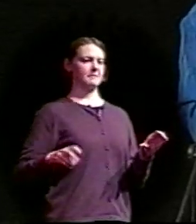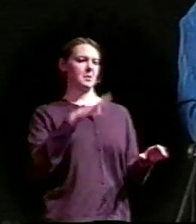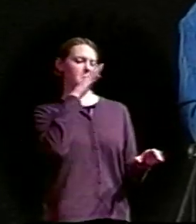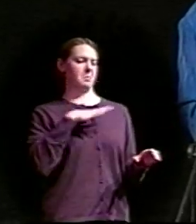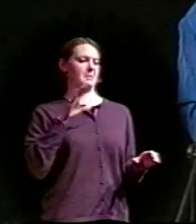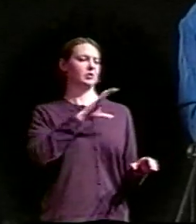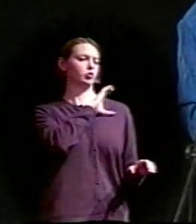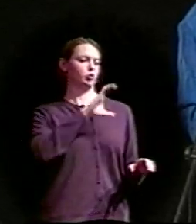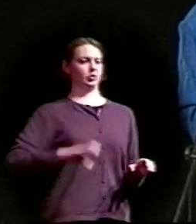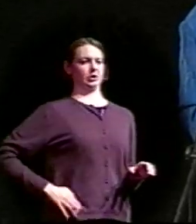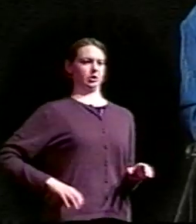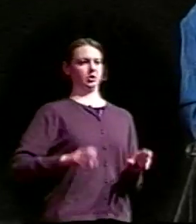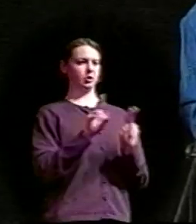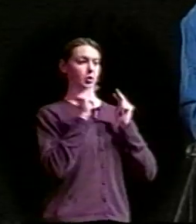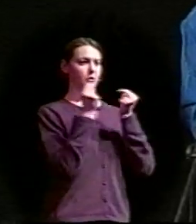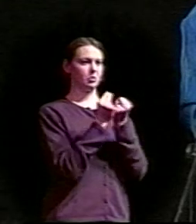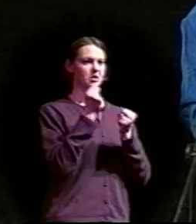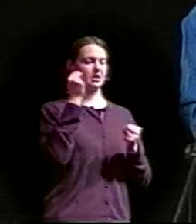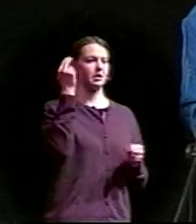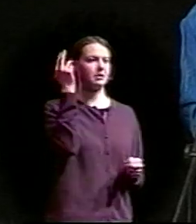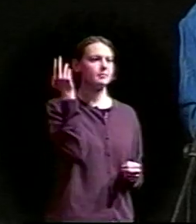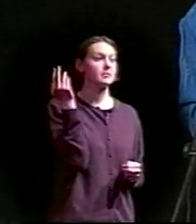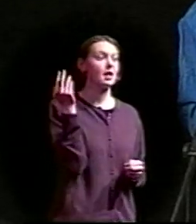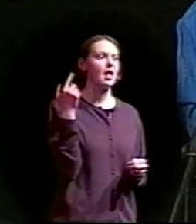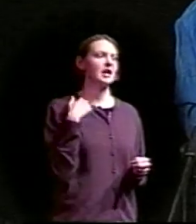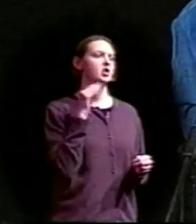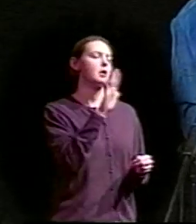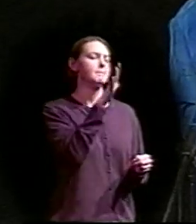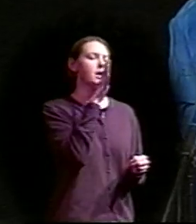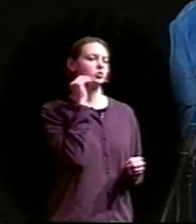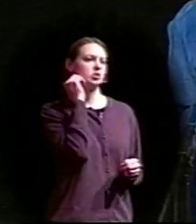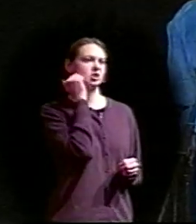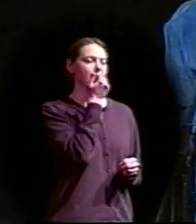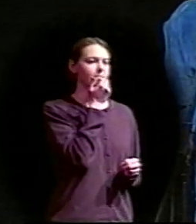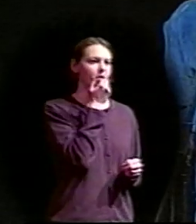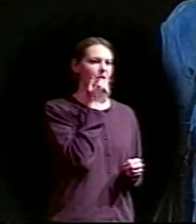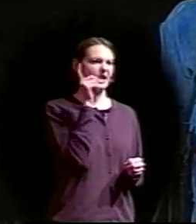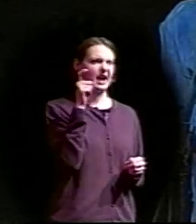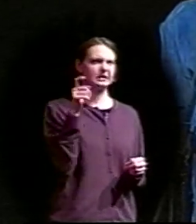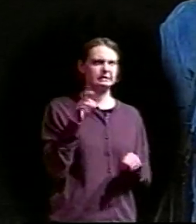bringing shame to their mother. He thought, I could relate to that story.